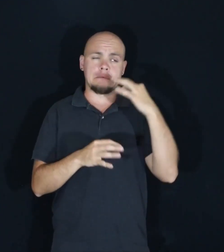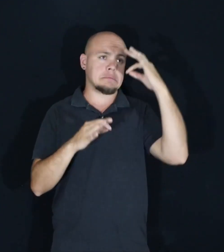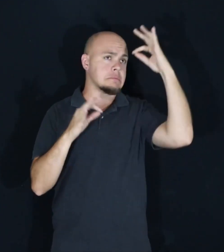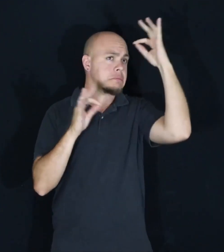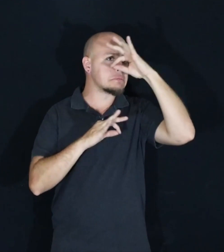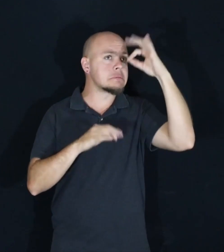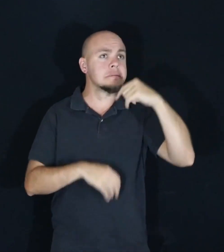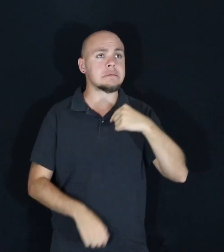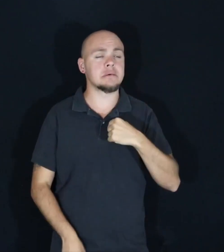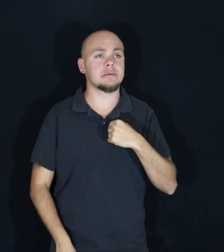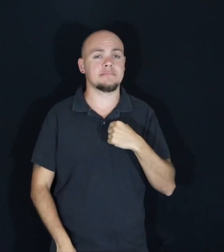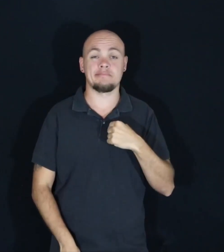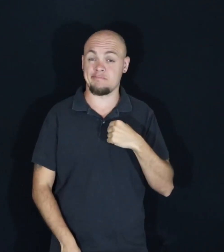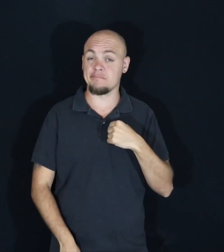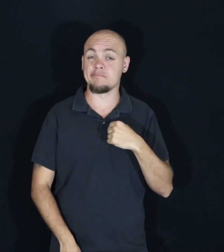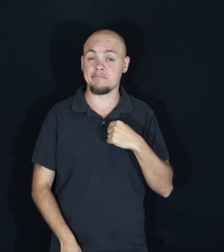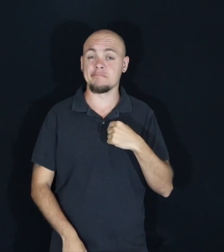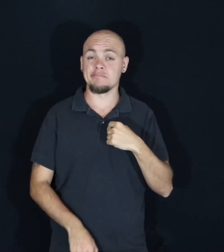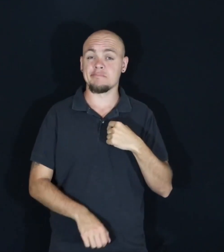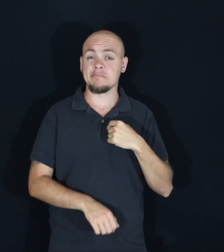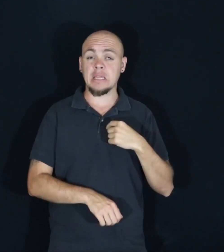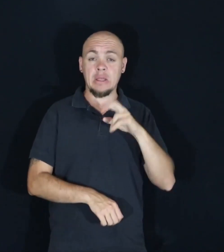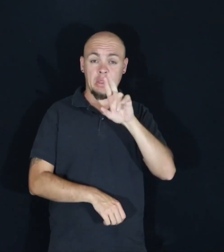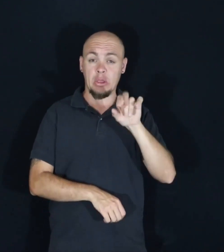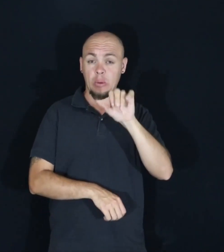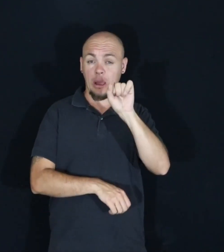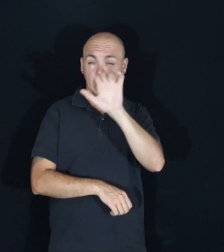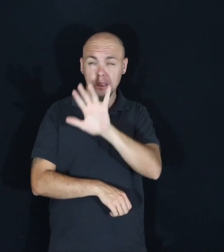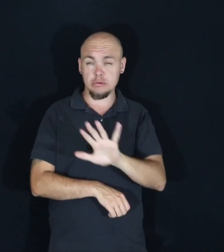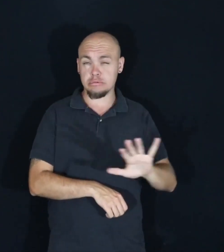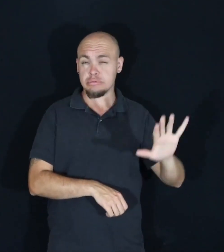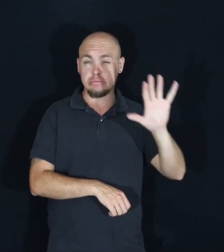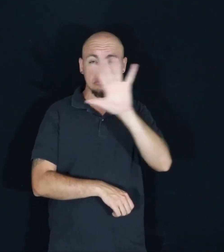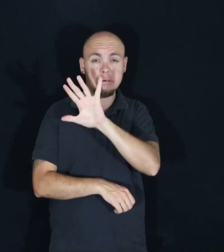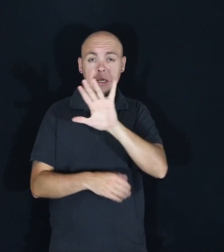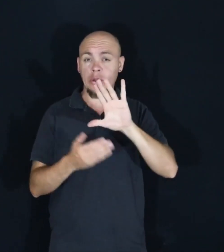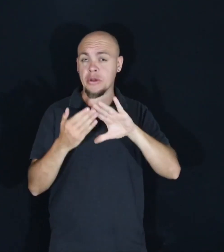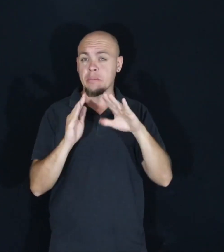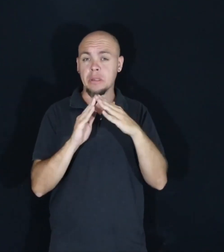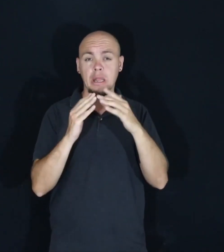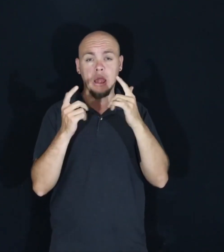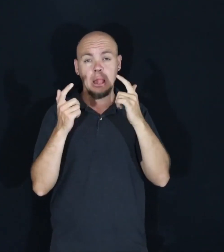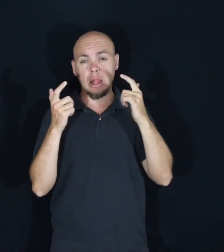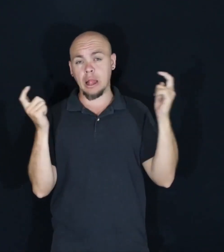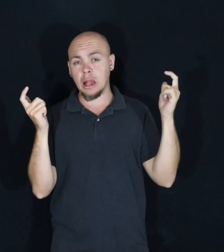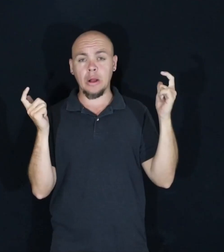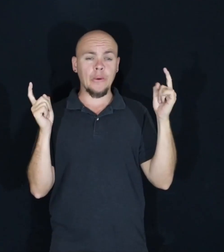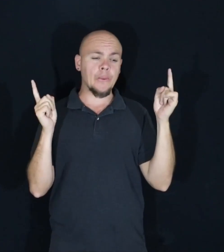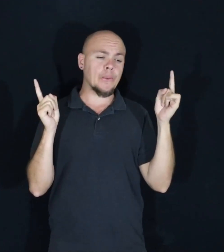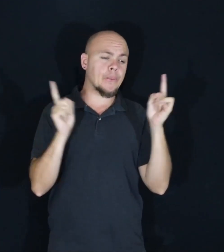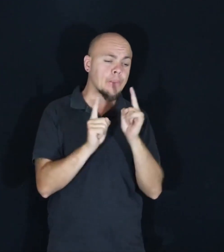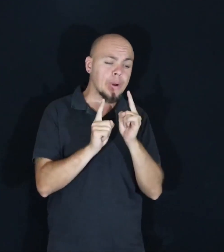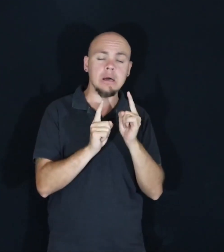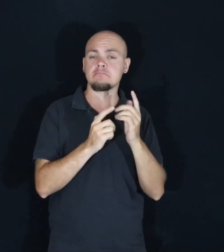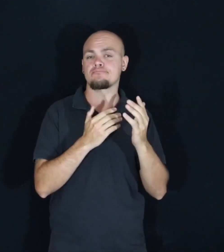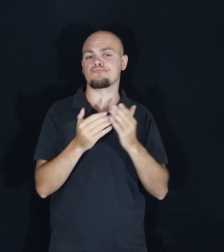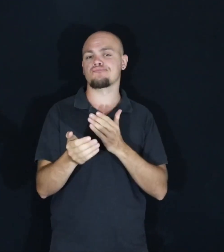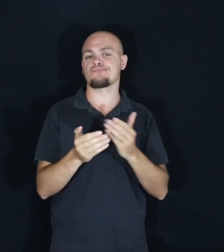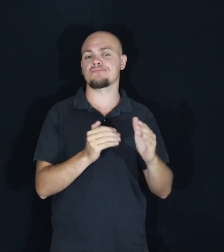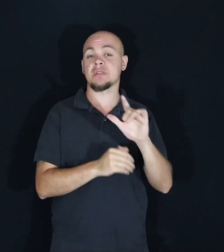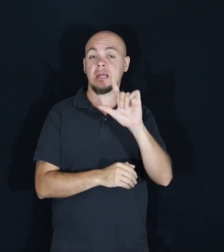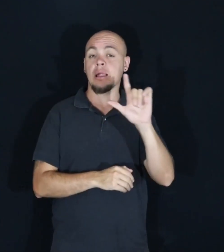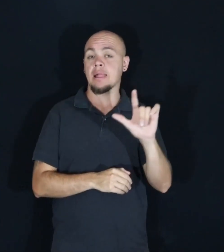And that is happening all around this country in communities big and small. And libraries are